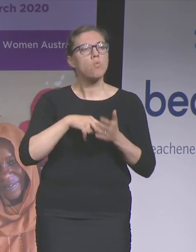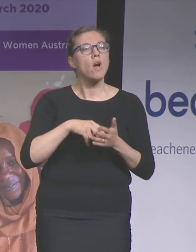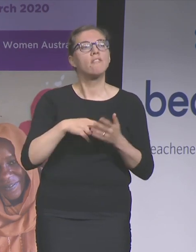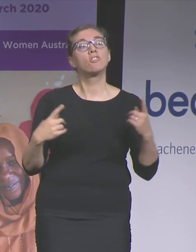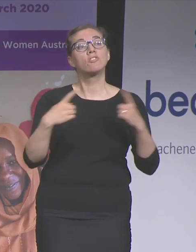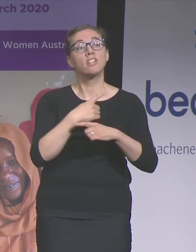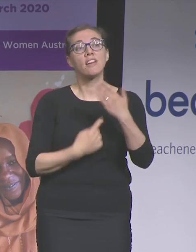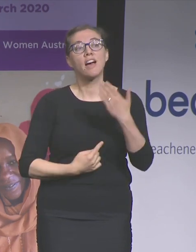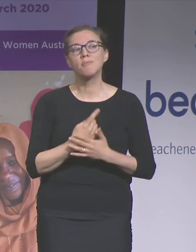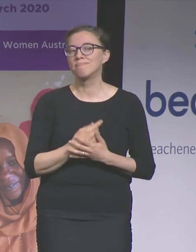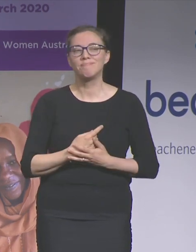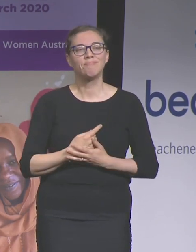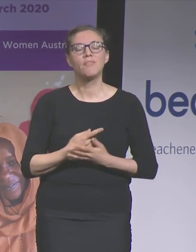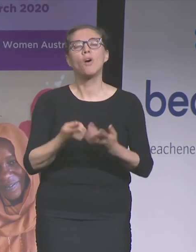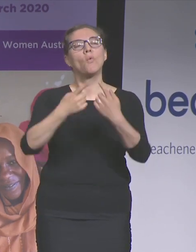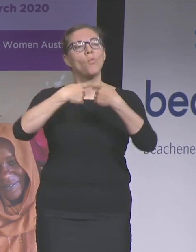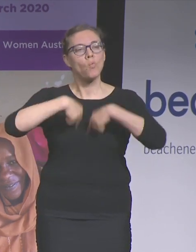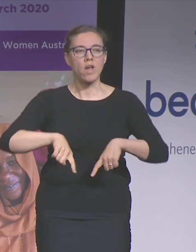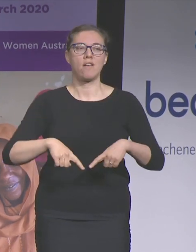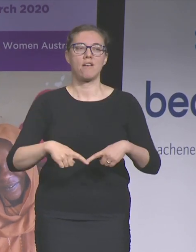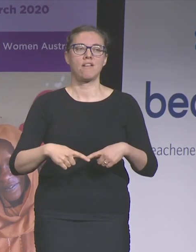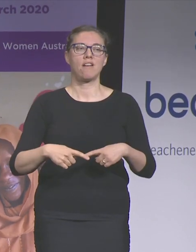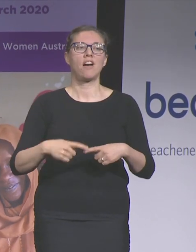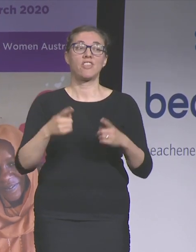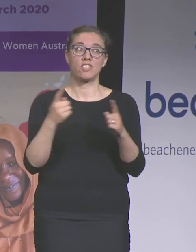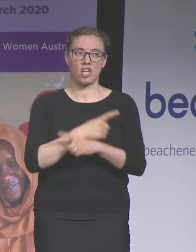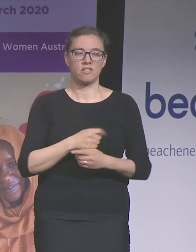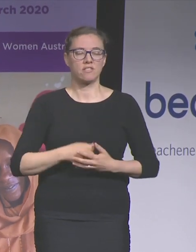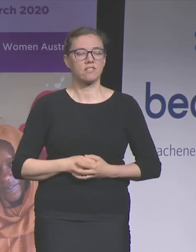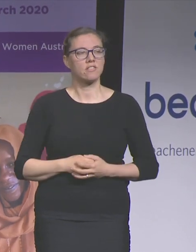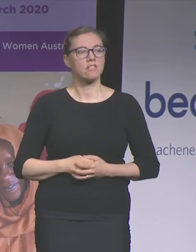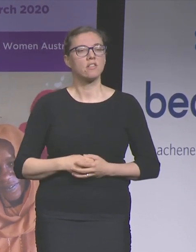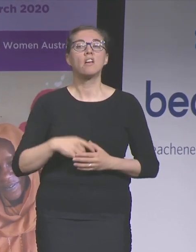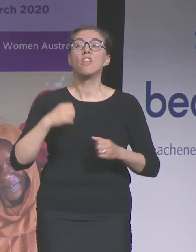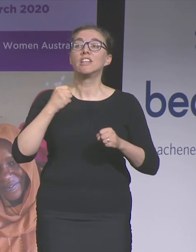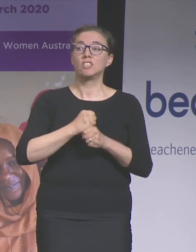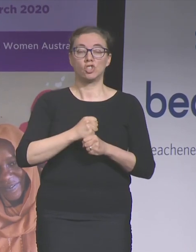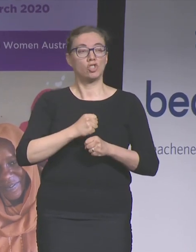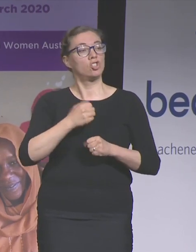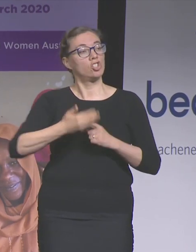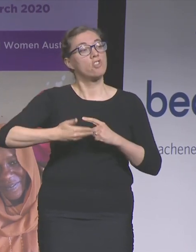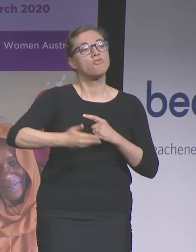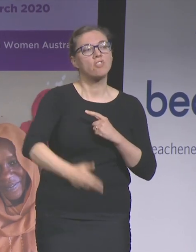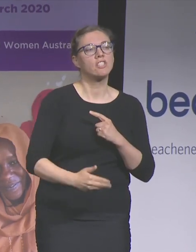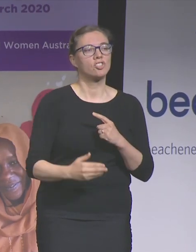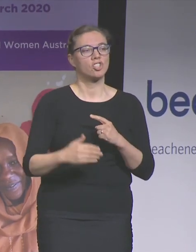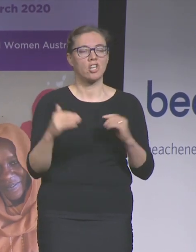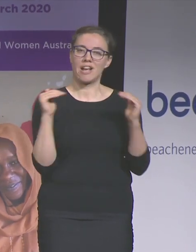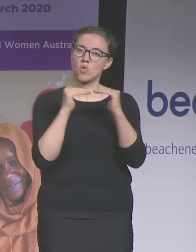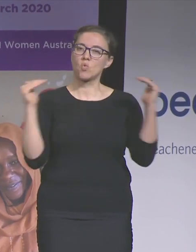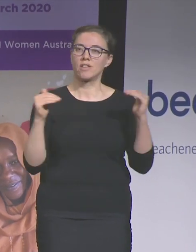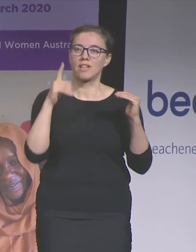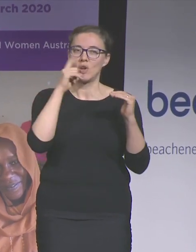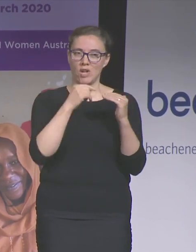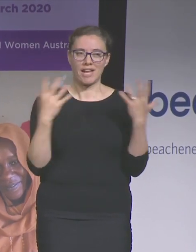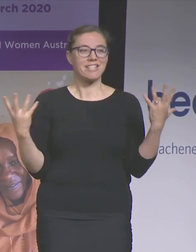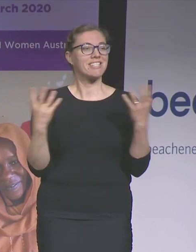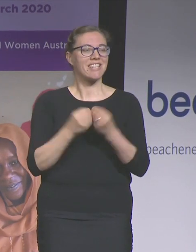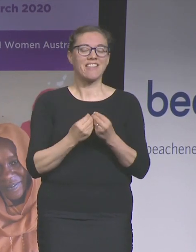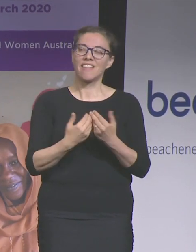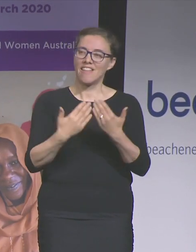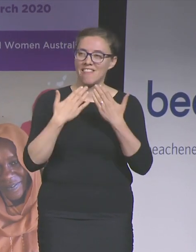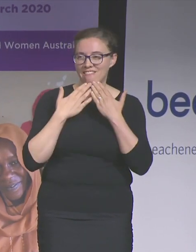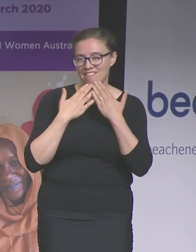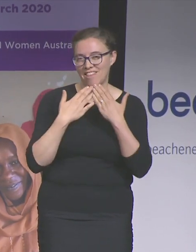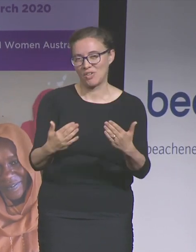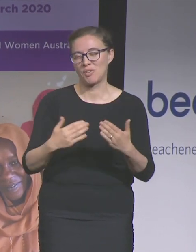change. We are Generation Equality, and we can bring about this change together. Goorhe meele maithanguif. Thank you all very, very